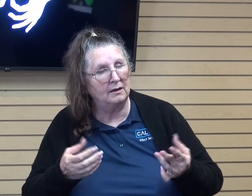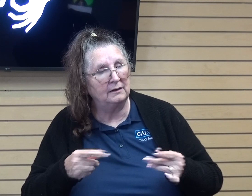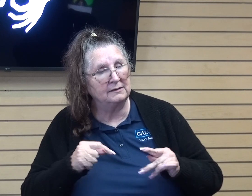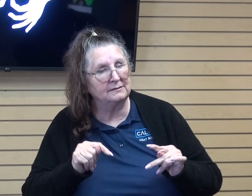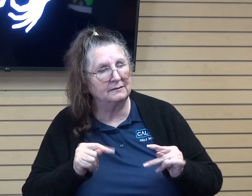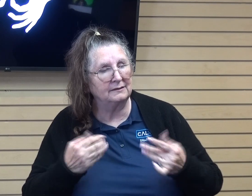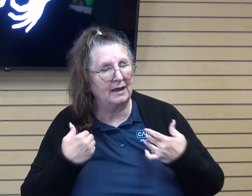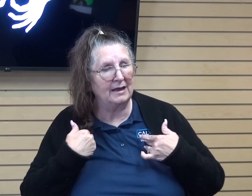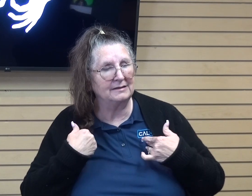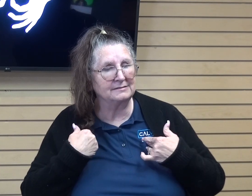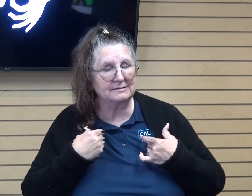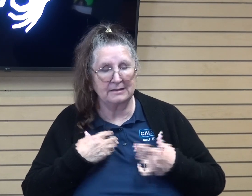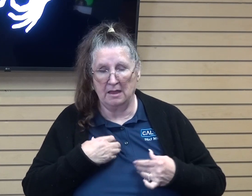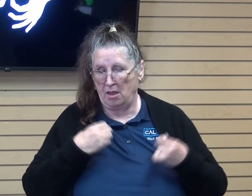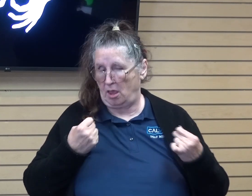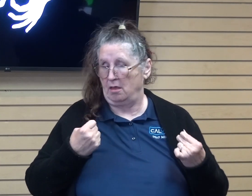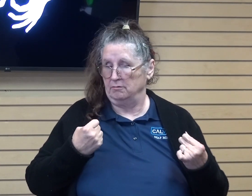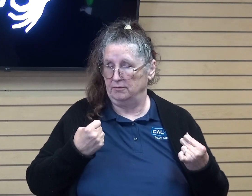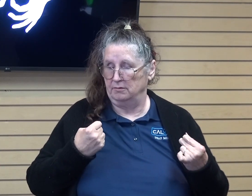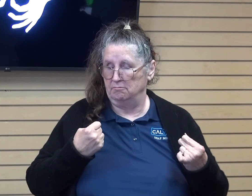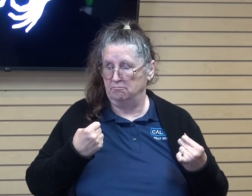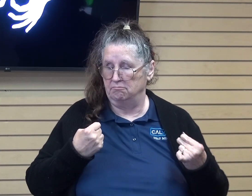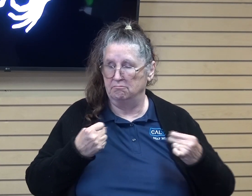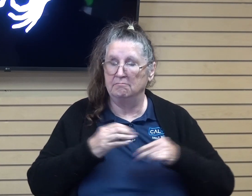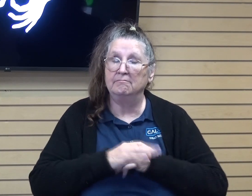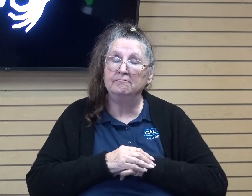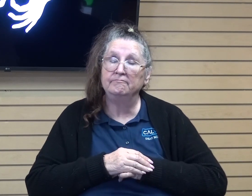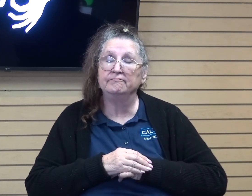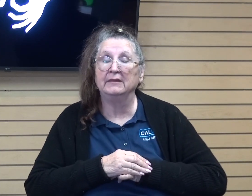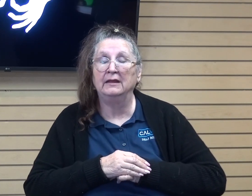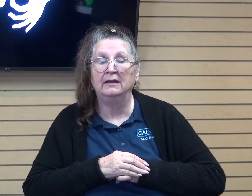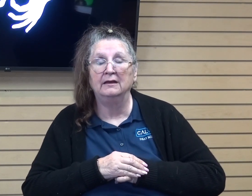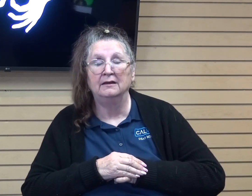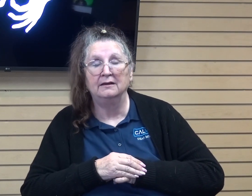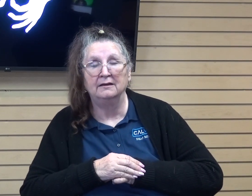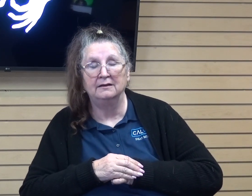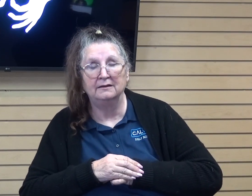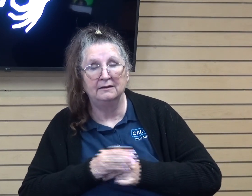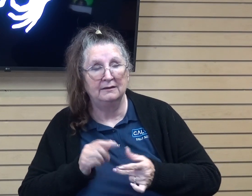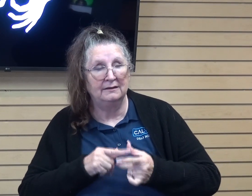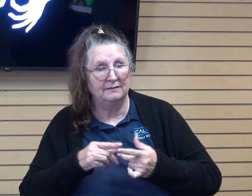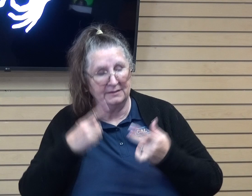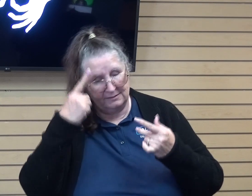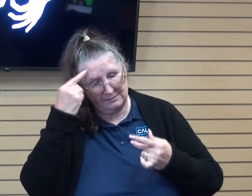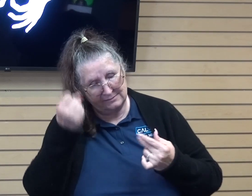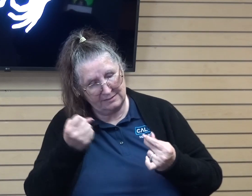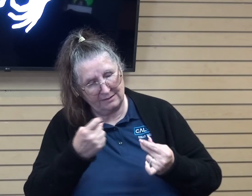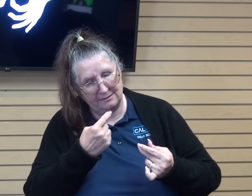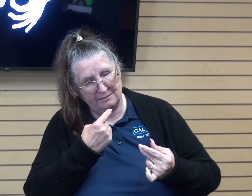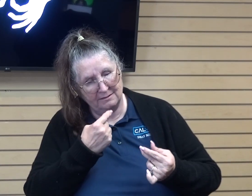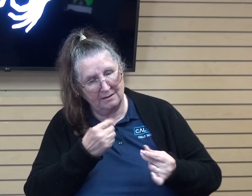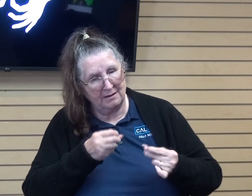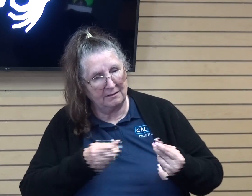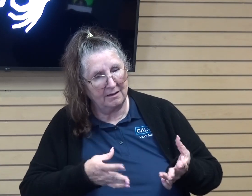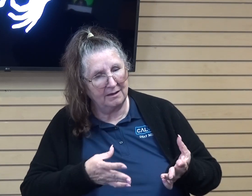his health, you know. And so then Satan brings on, the Lord